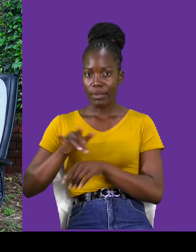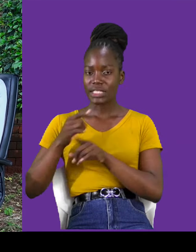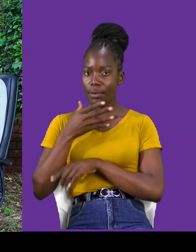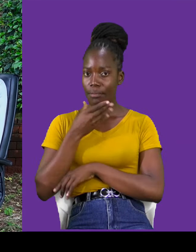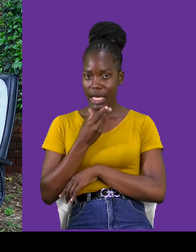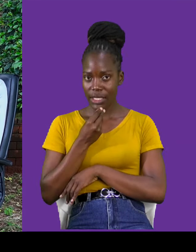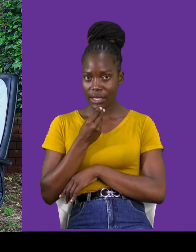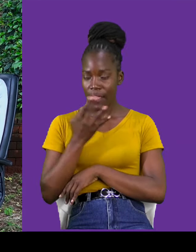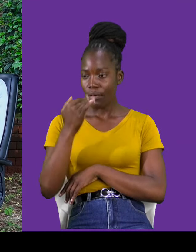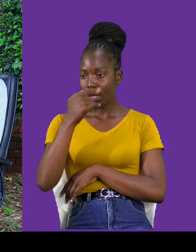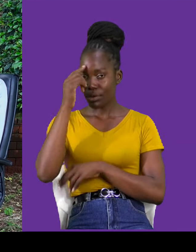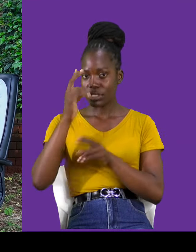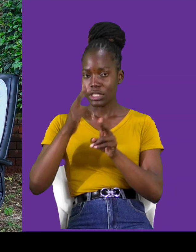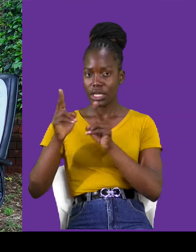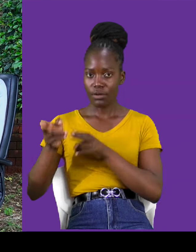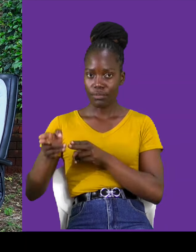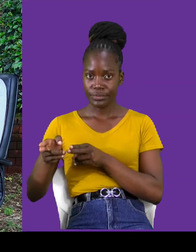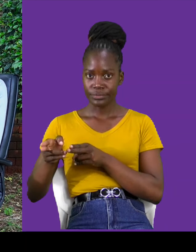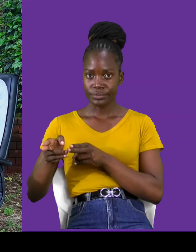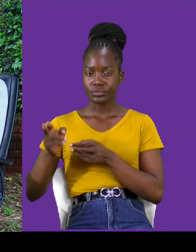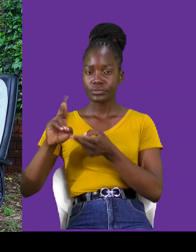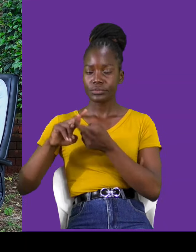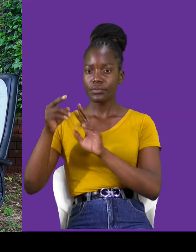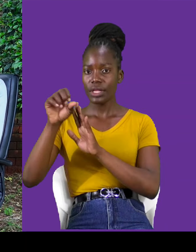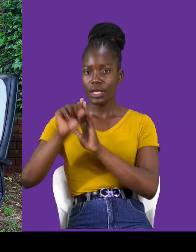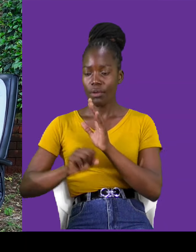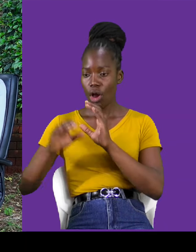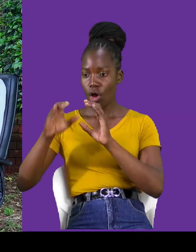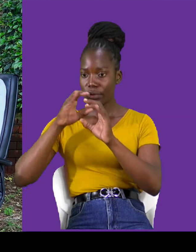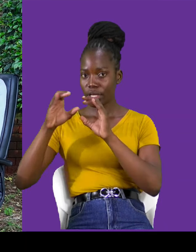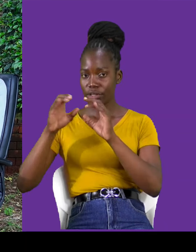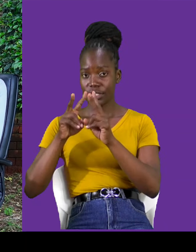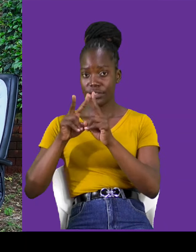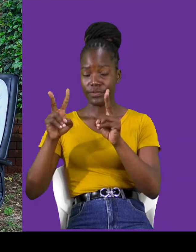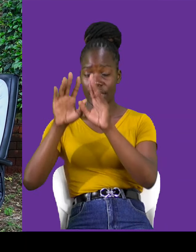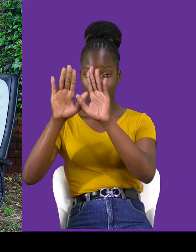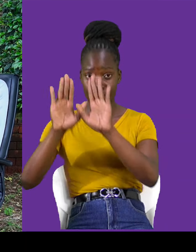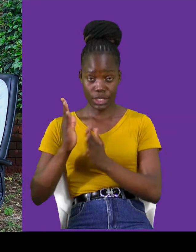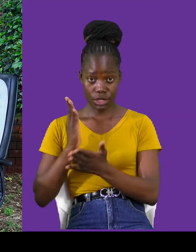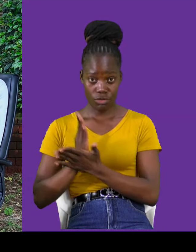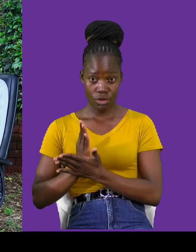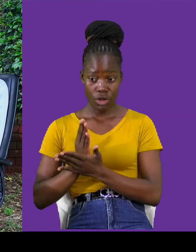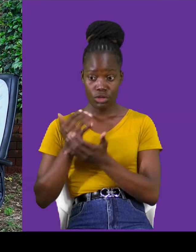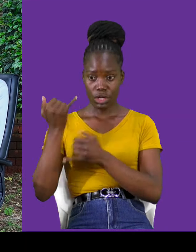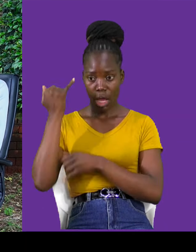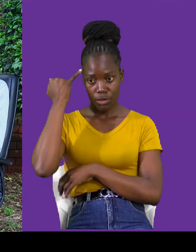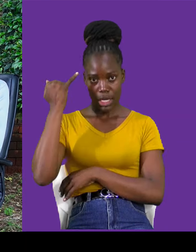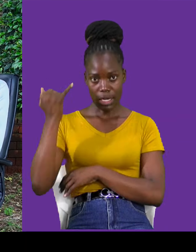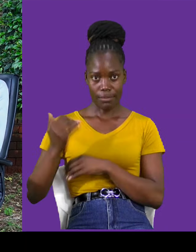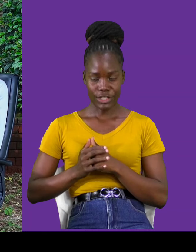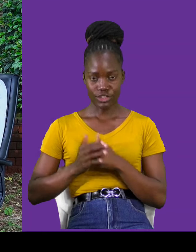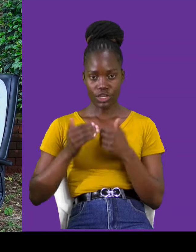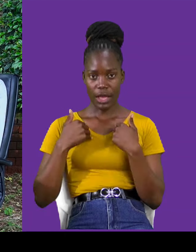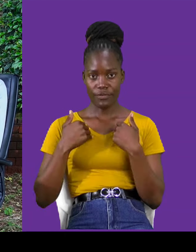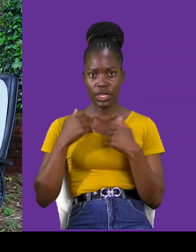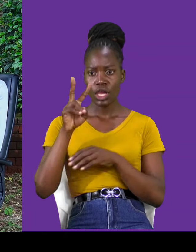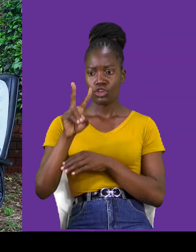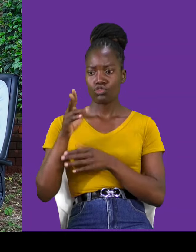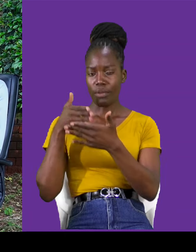set up the relationship, communication is very essential. Now, you can imagine, having two barriers, barriers of